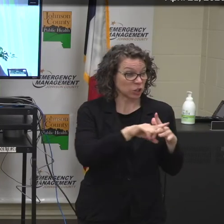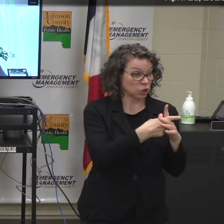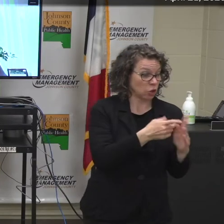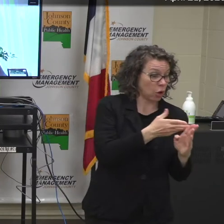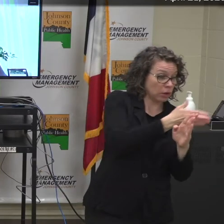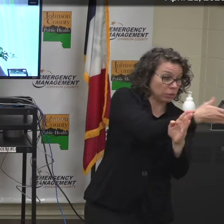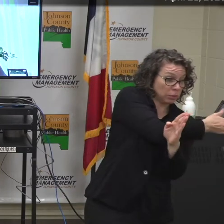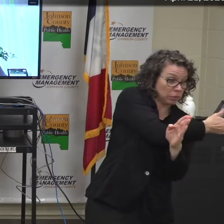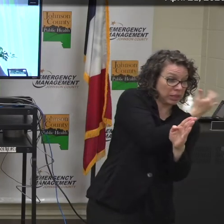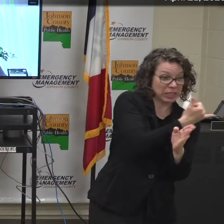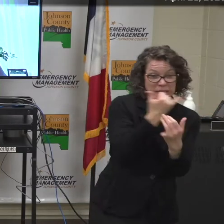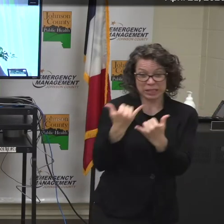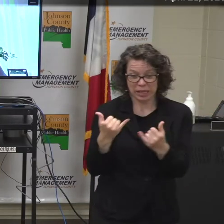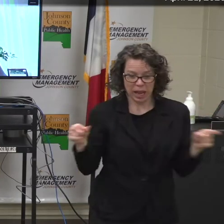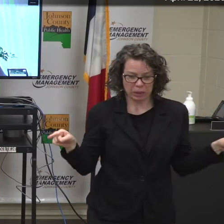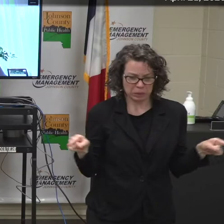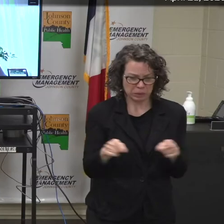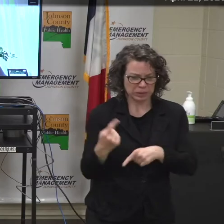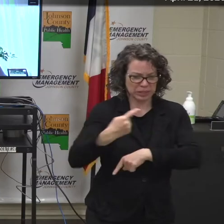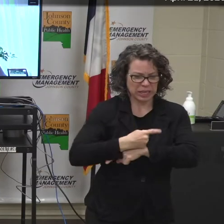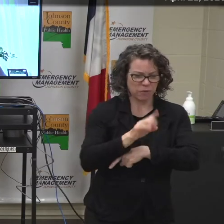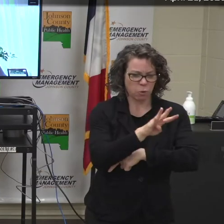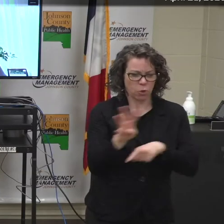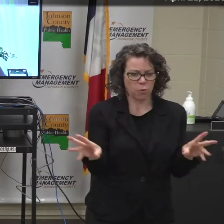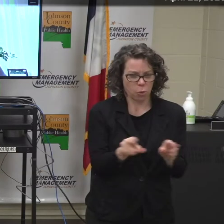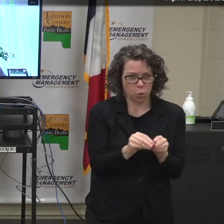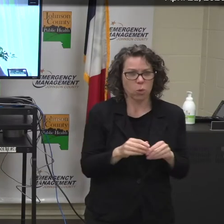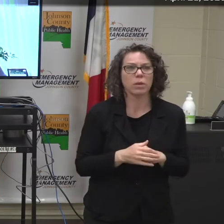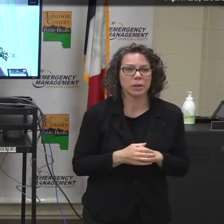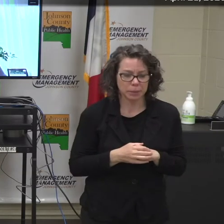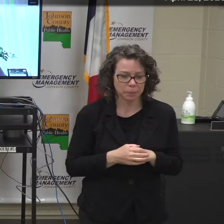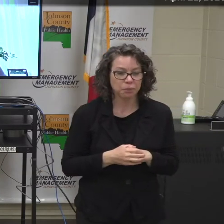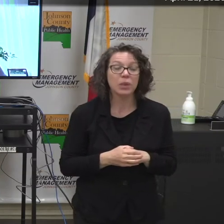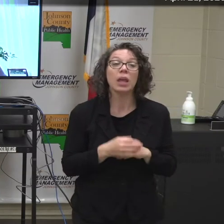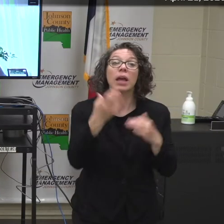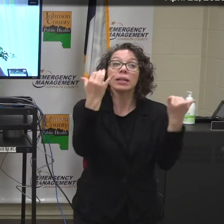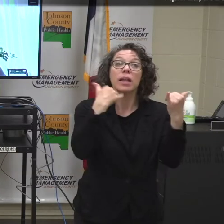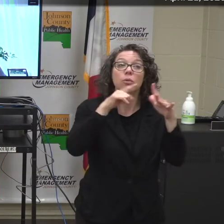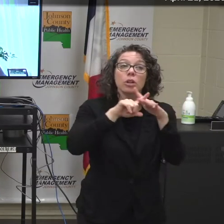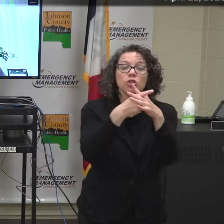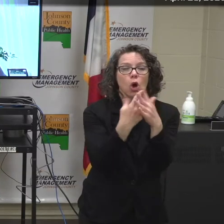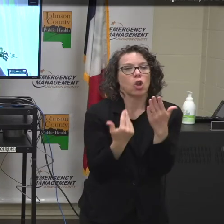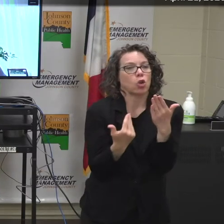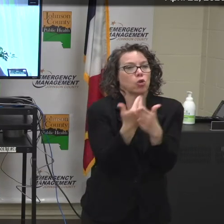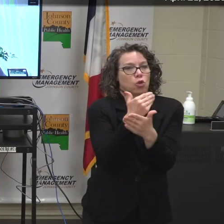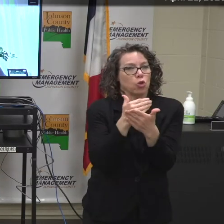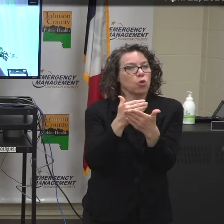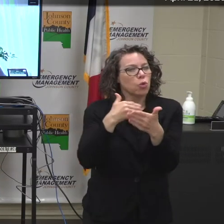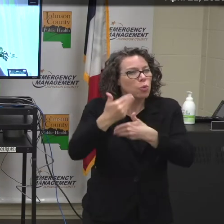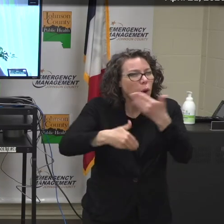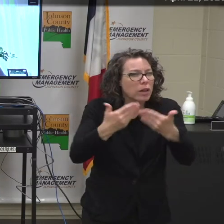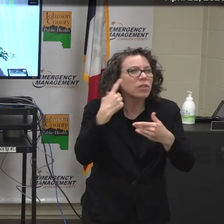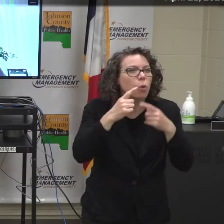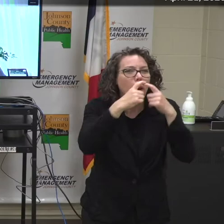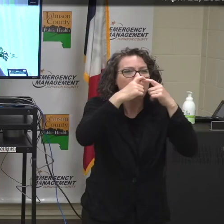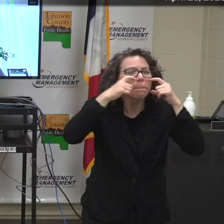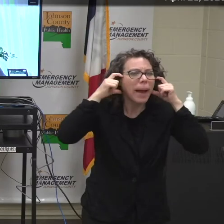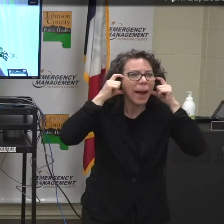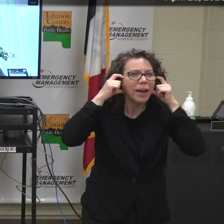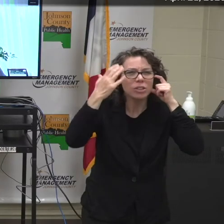This week, we began a new process to disinfect our N95 masks using